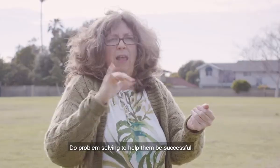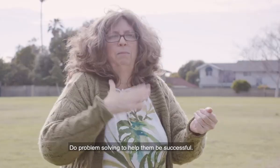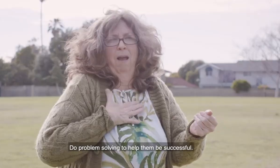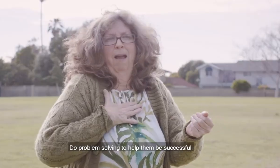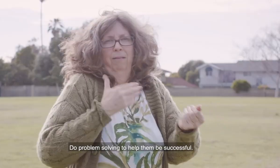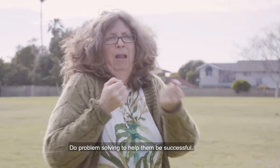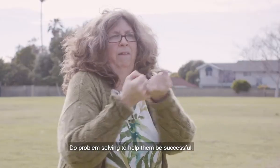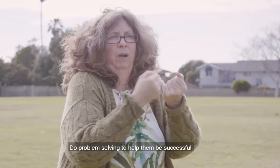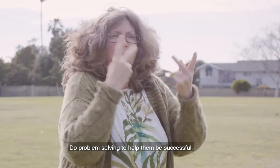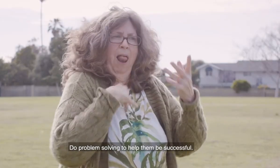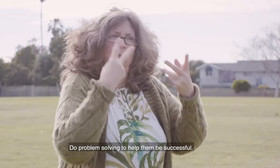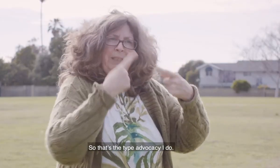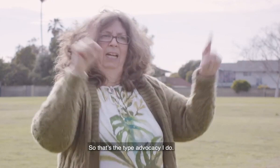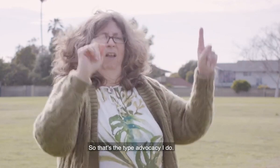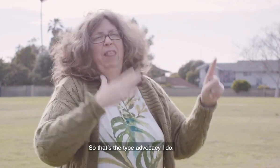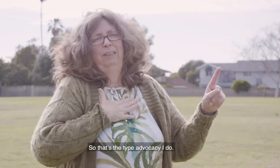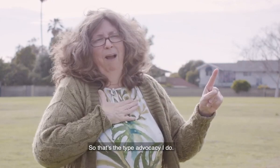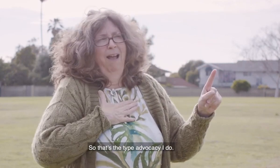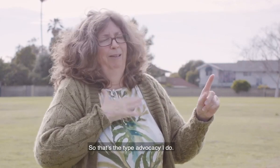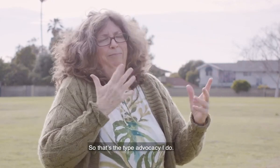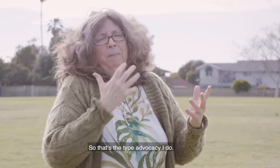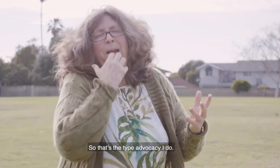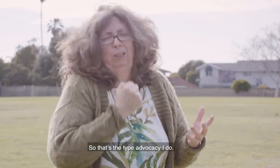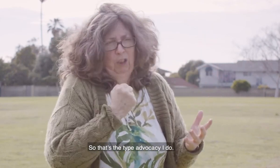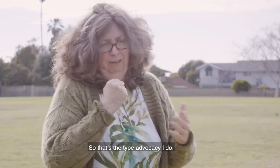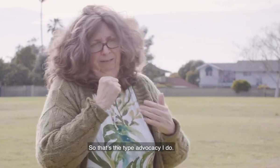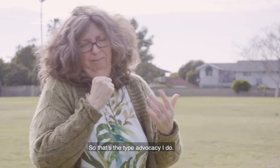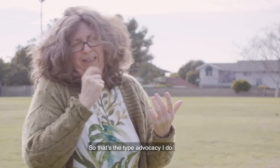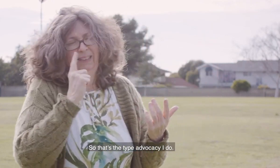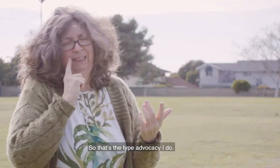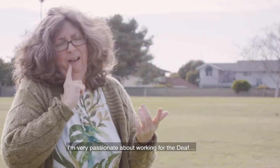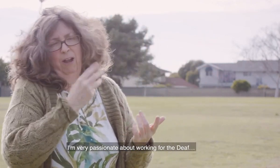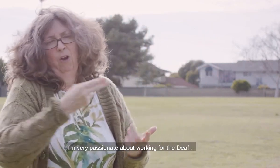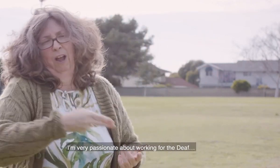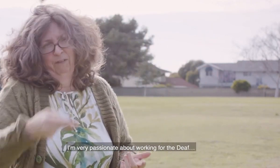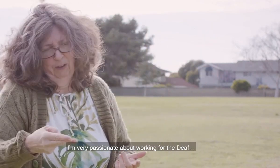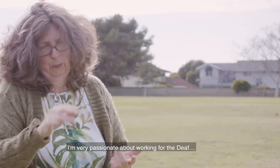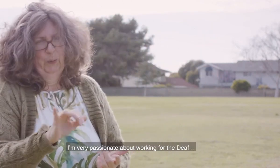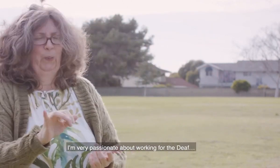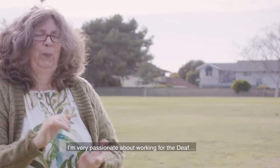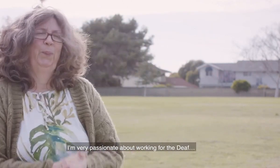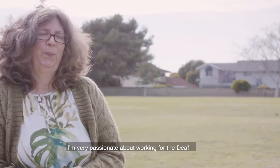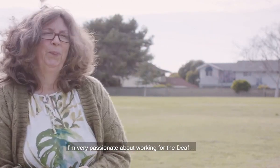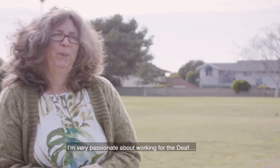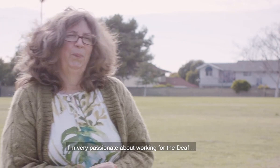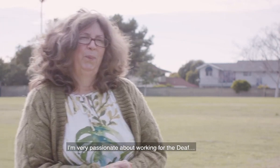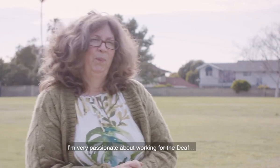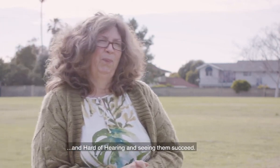help them be successful. So that's the type of advocacy I do. I'm very passionate about working for the deaf and hard of hearing